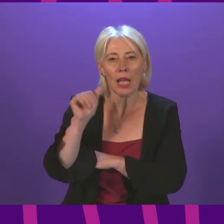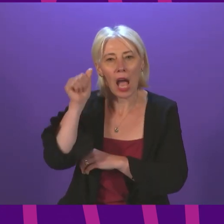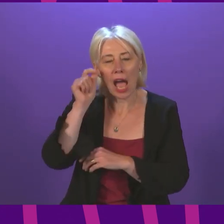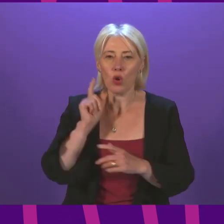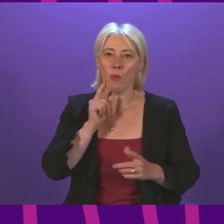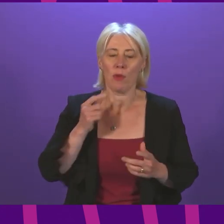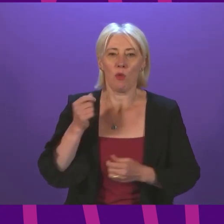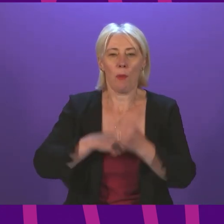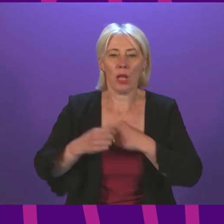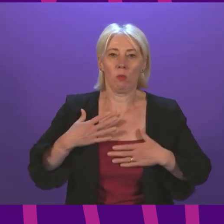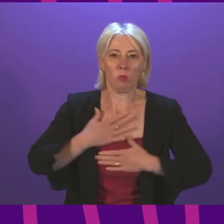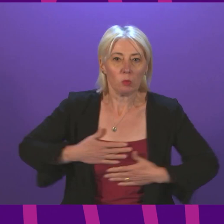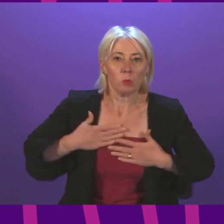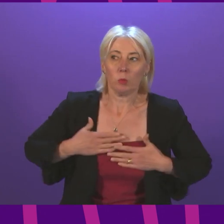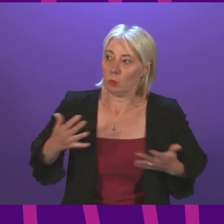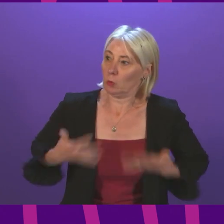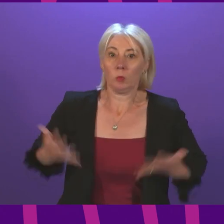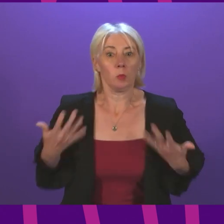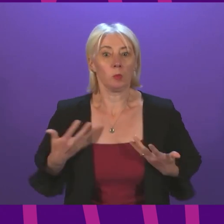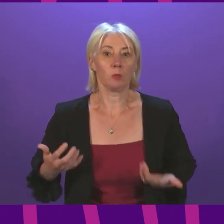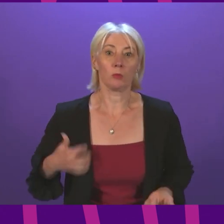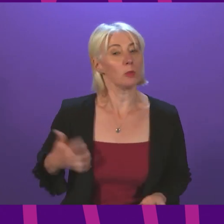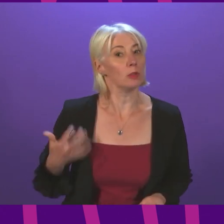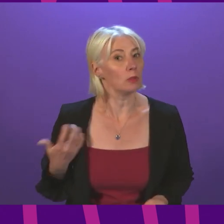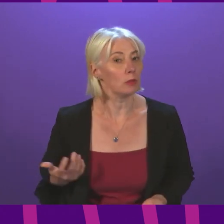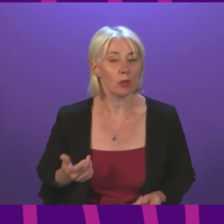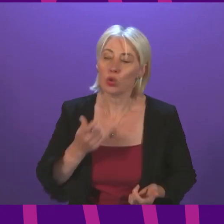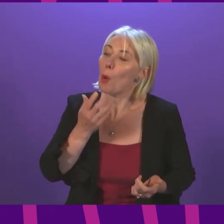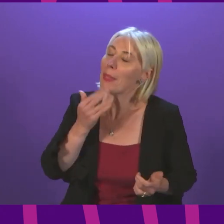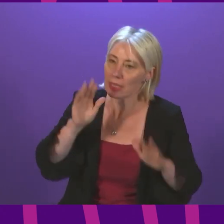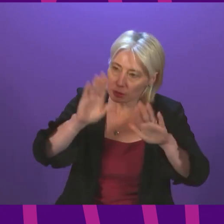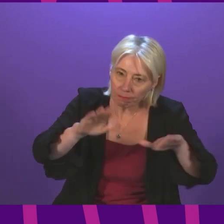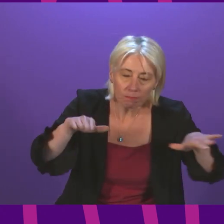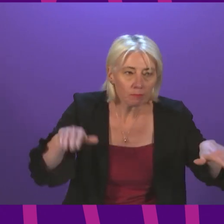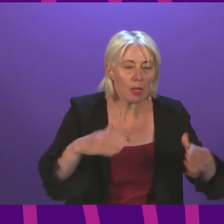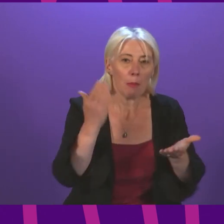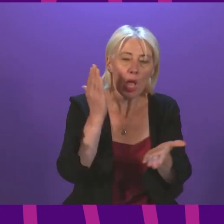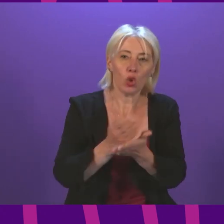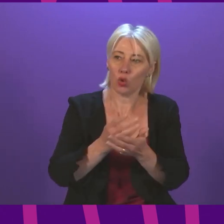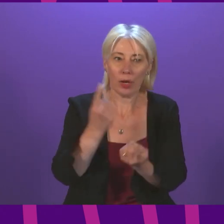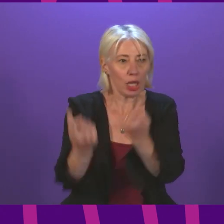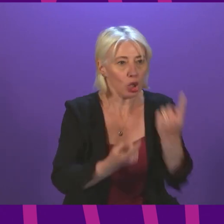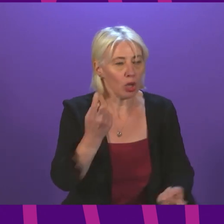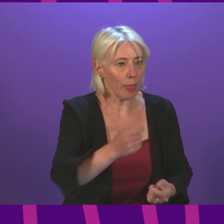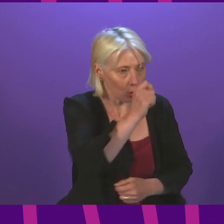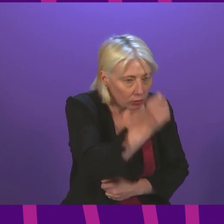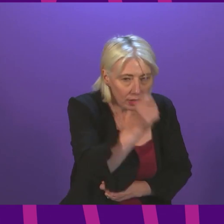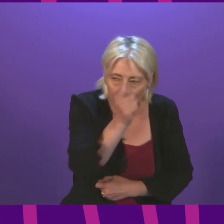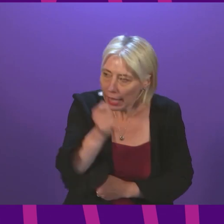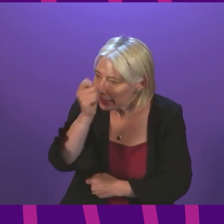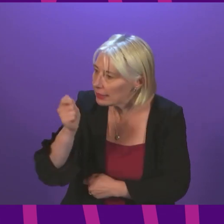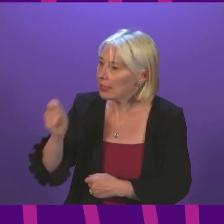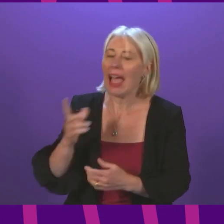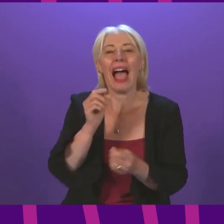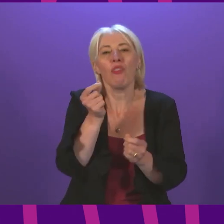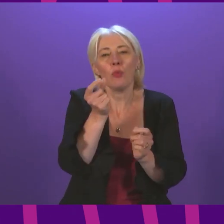emotions. People feel passionately about this. I would encourage though all members to treat each other with respect and there's a bit of time